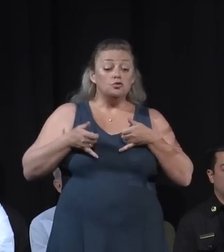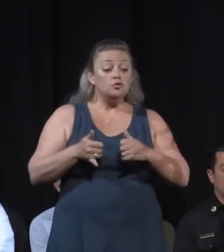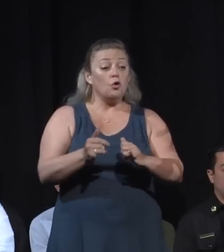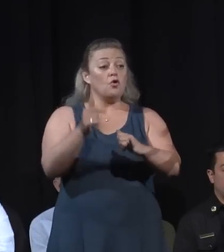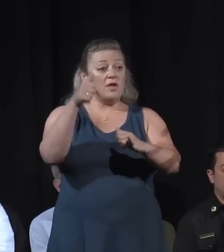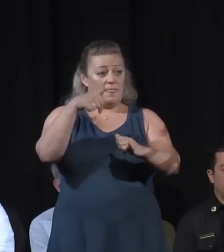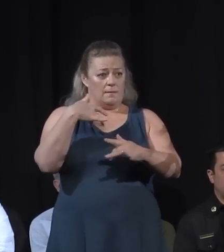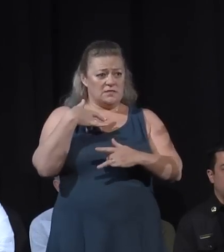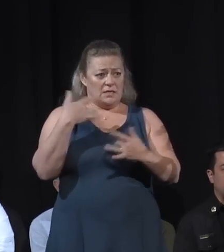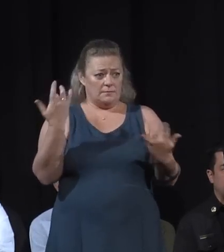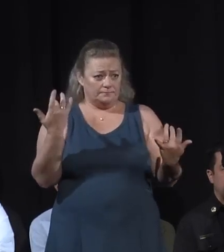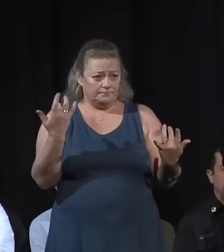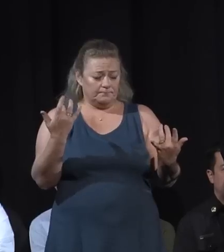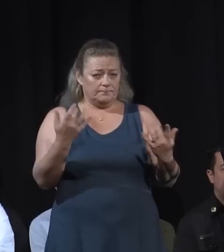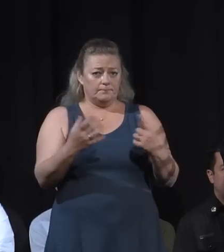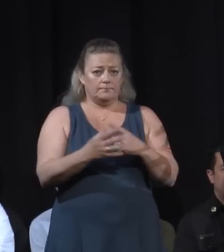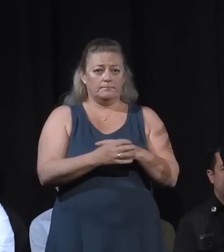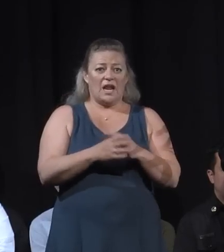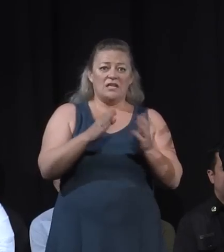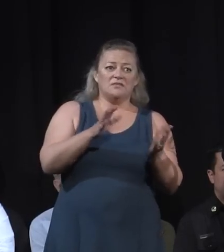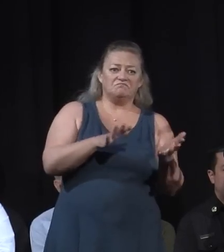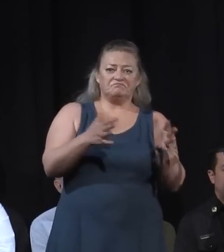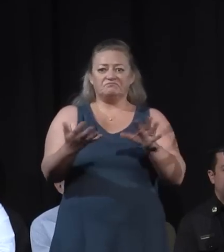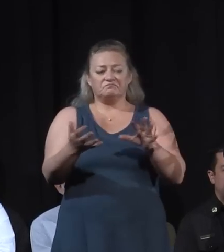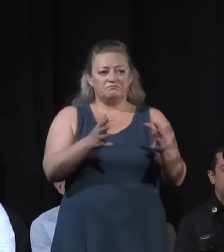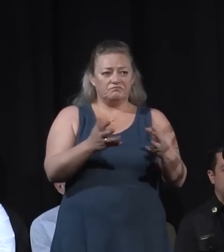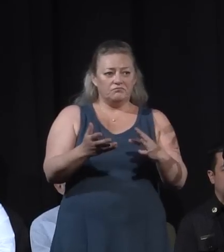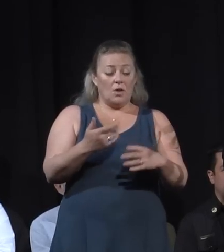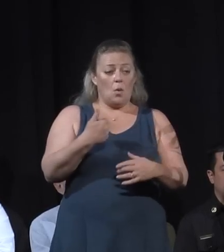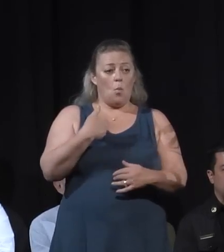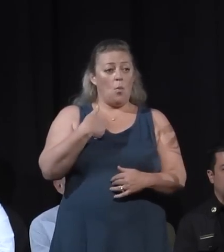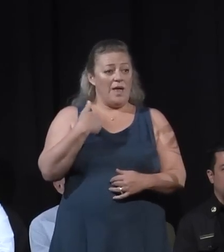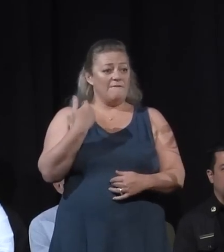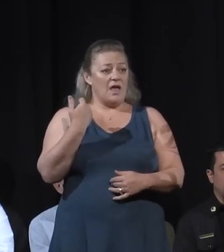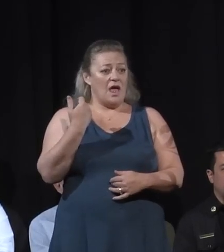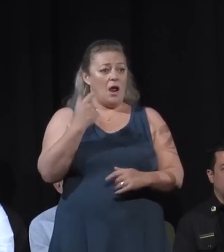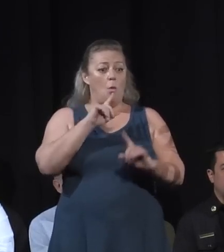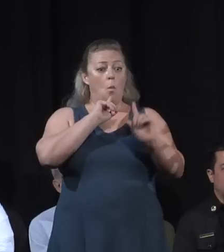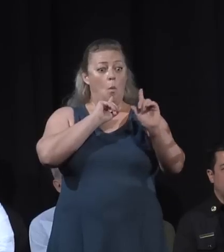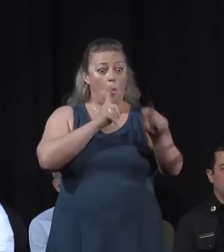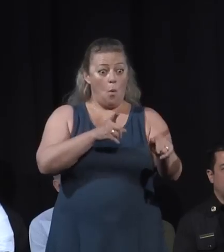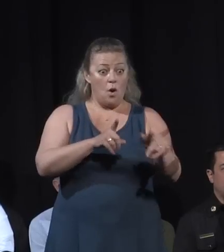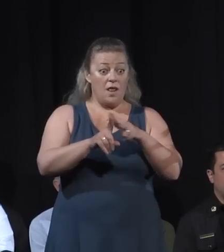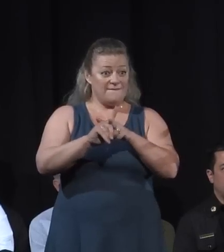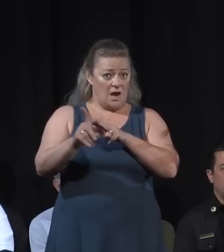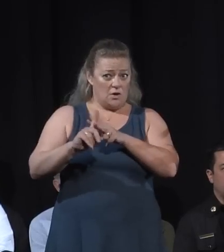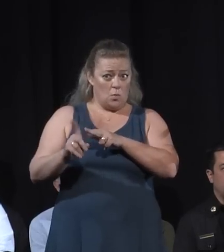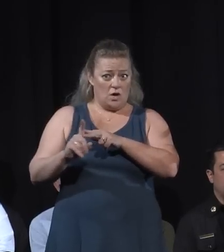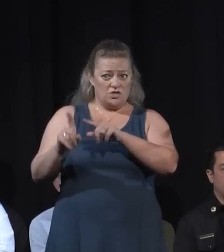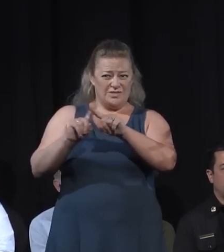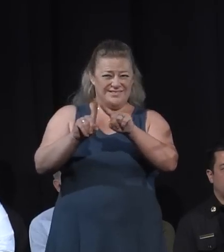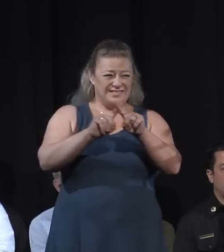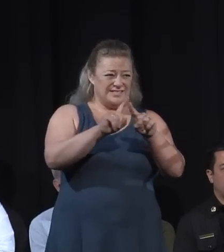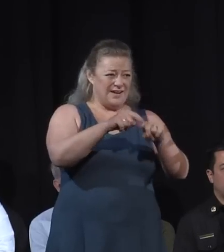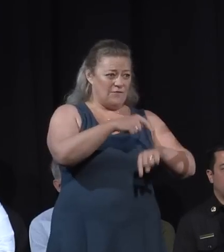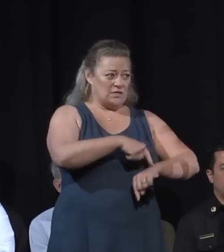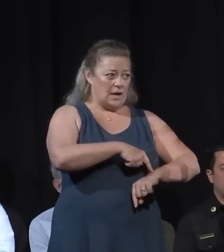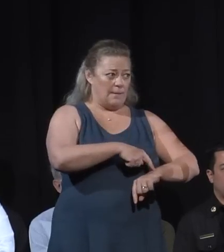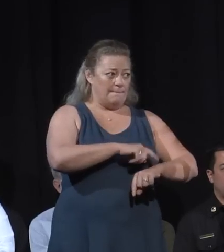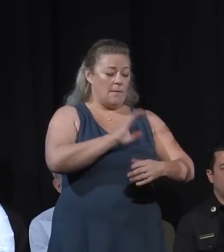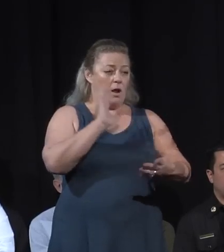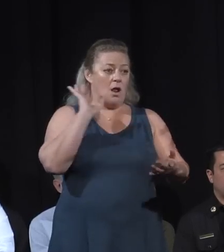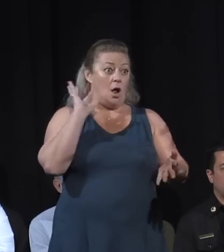flow number, we have ordered evacuations at various periods of time totaling 88